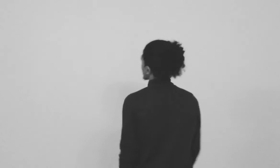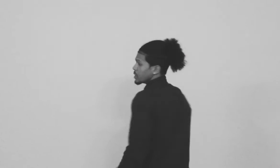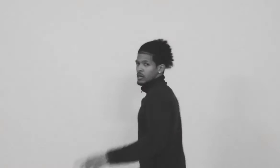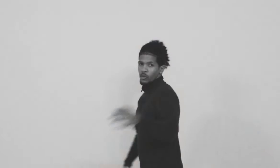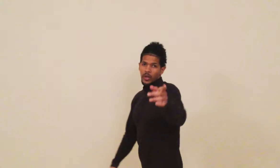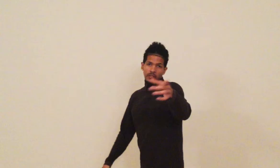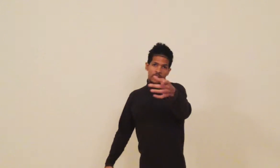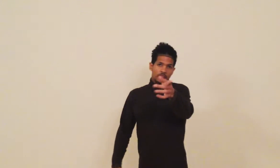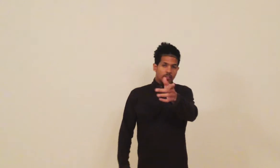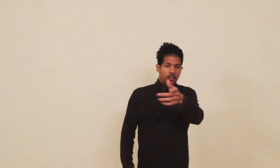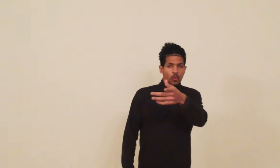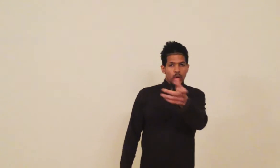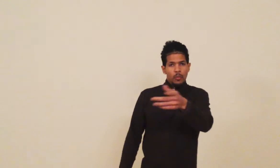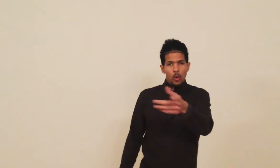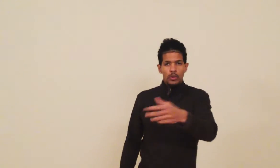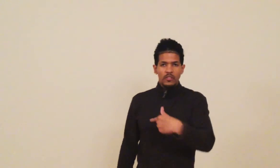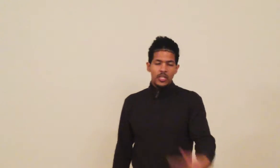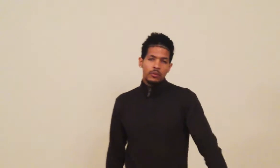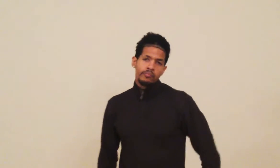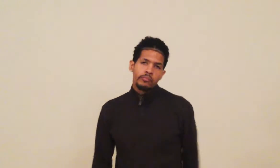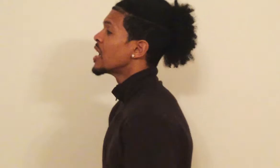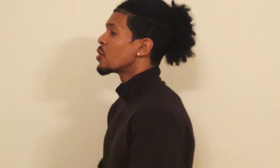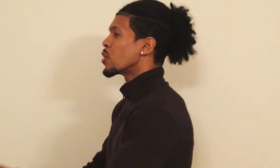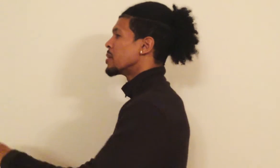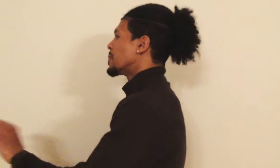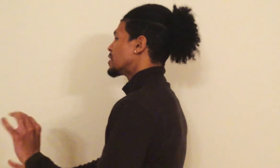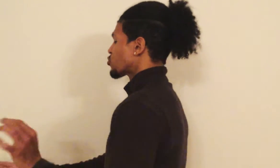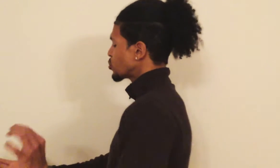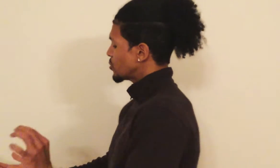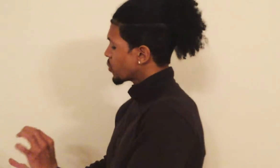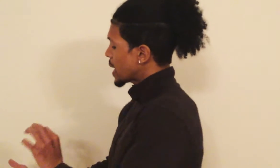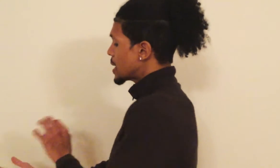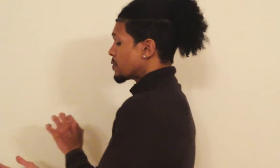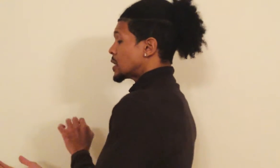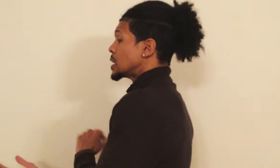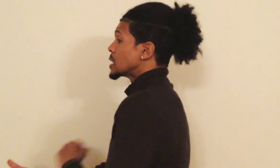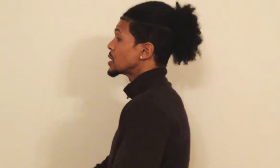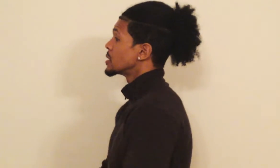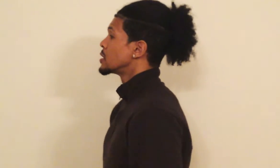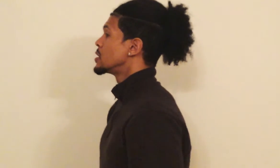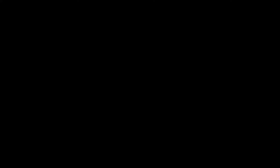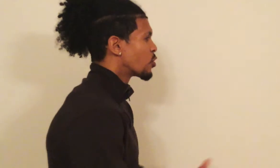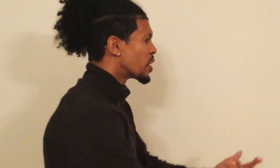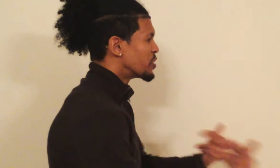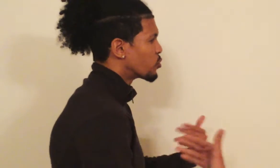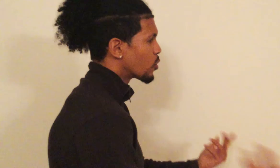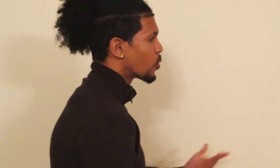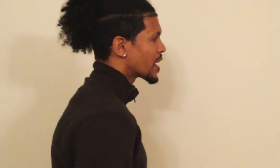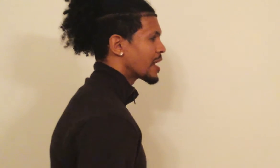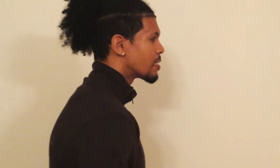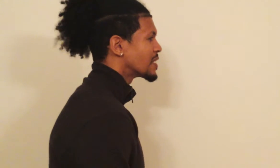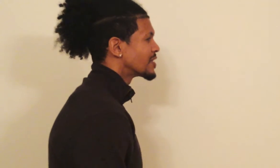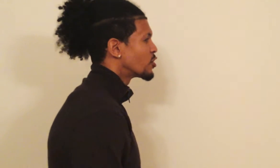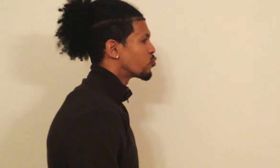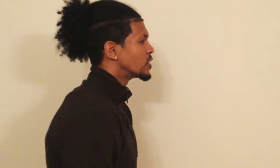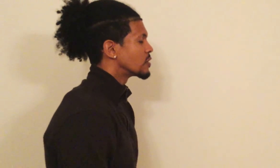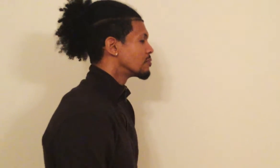Quittin' Tarantino when I'm quarantinin' Quittin' Miller screenwritin' every season Quittin' doin' what I love, I see no reason